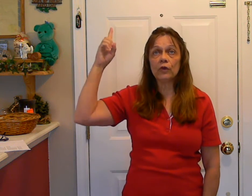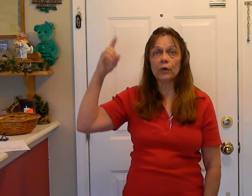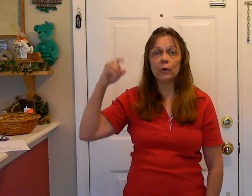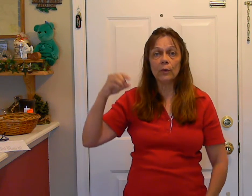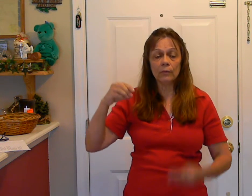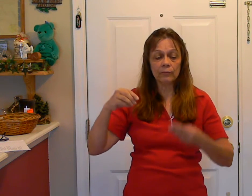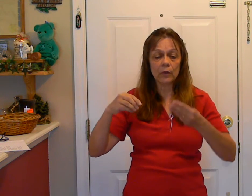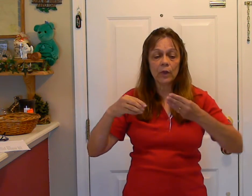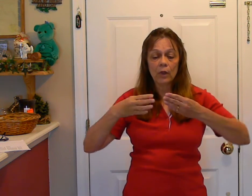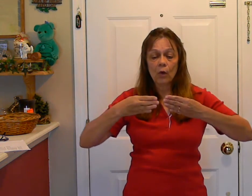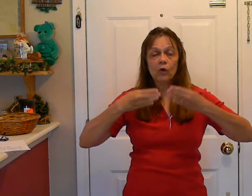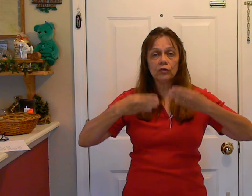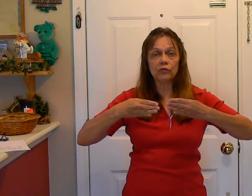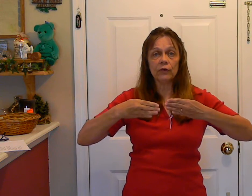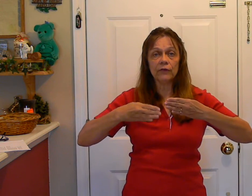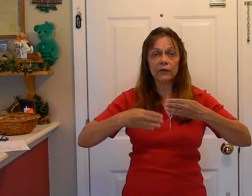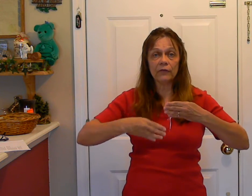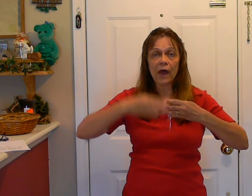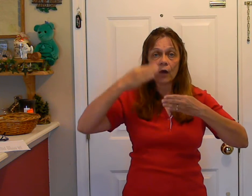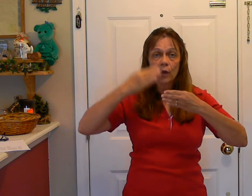you. Hold your four fingers out.